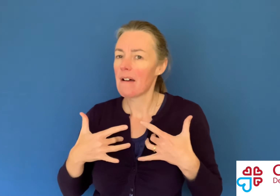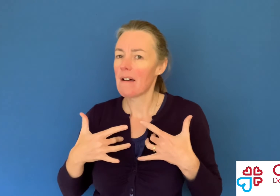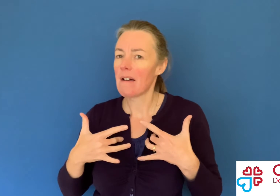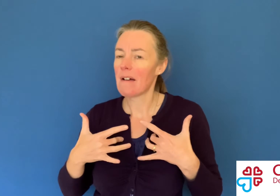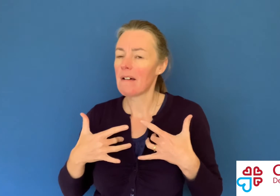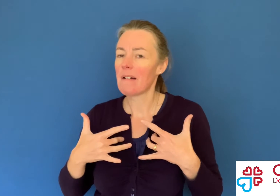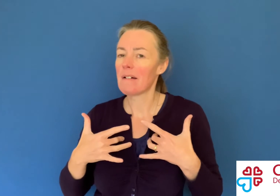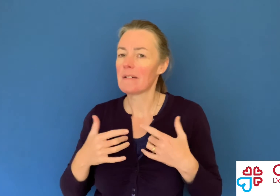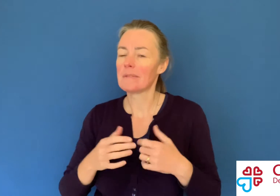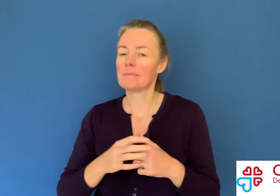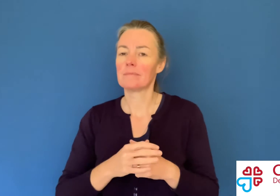feel?